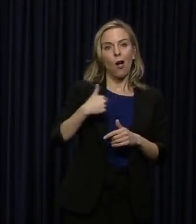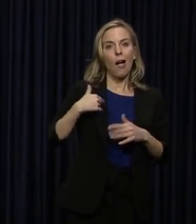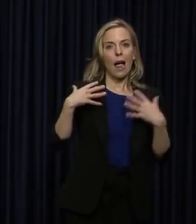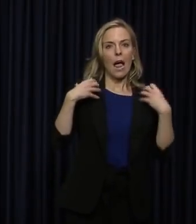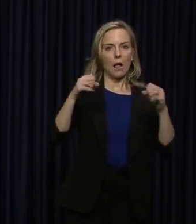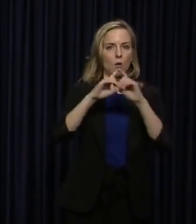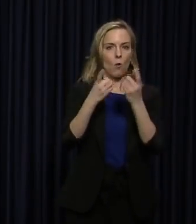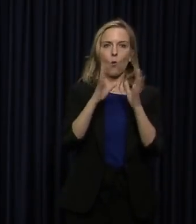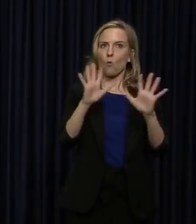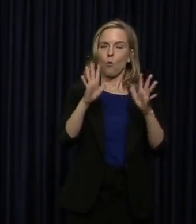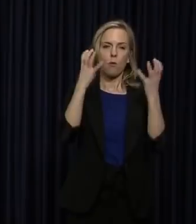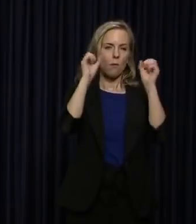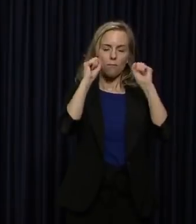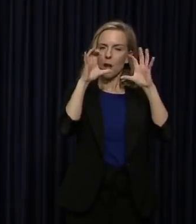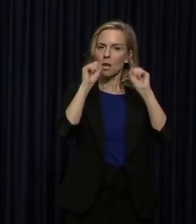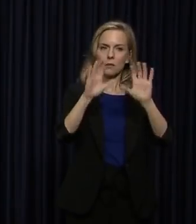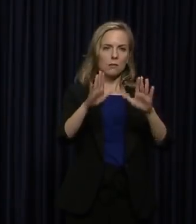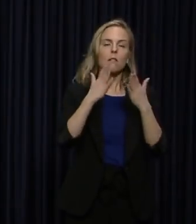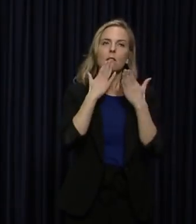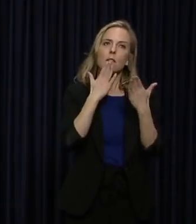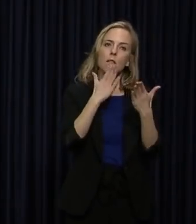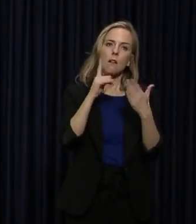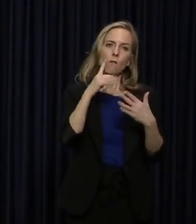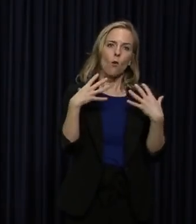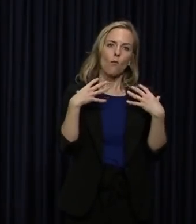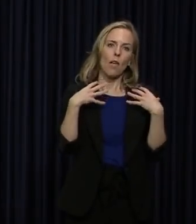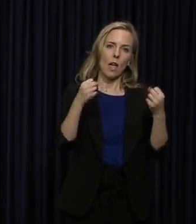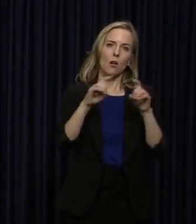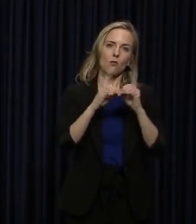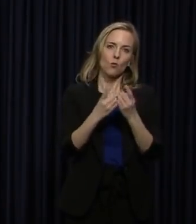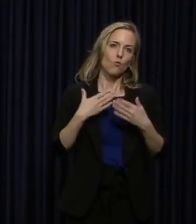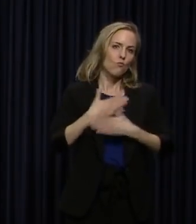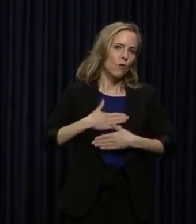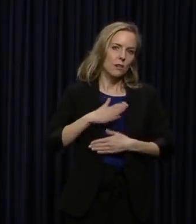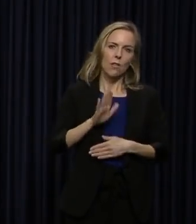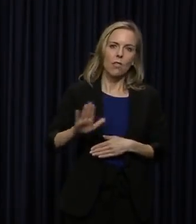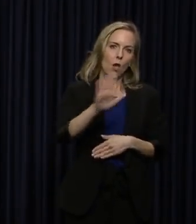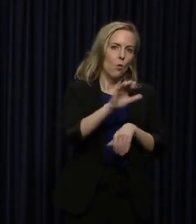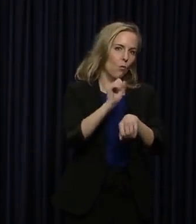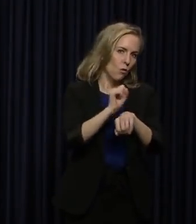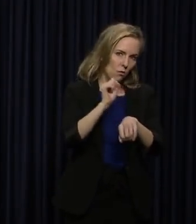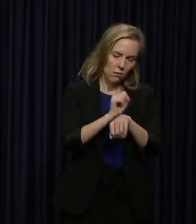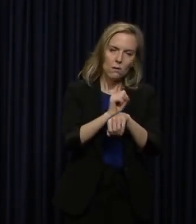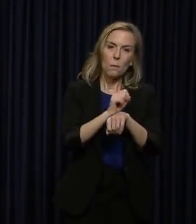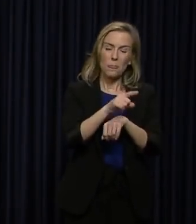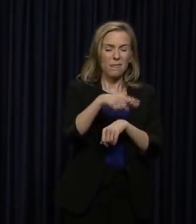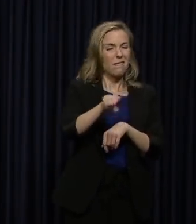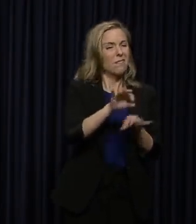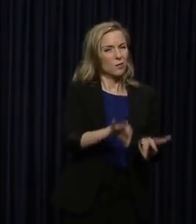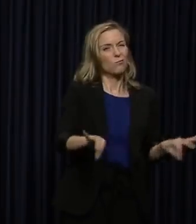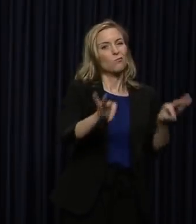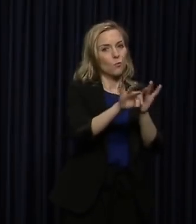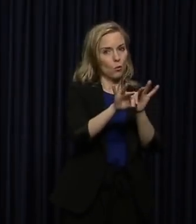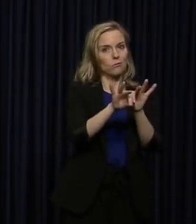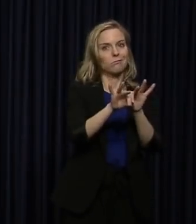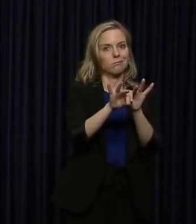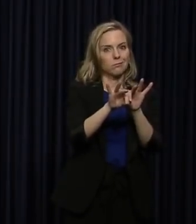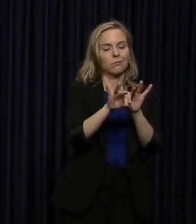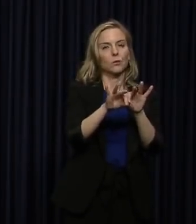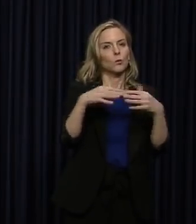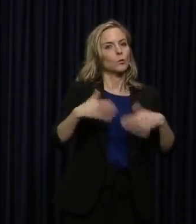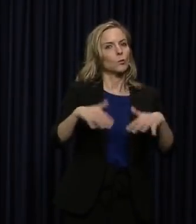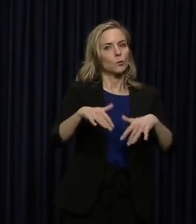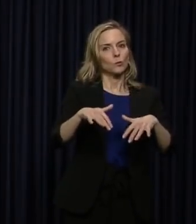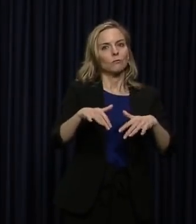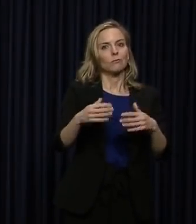amazing. And thank goodness for them. We appreciate their work. They're going to be even more important in the coming days.